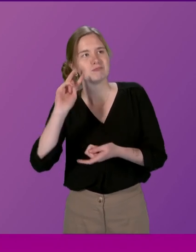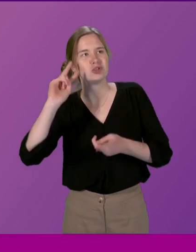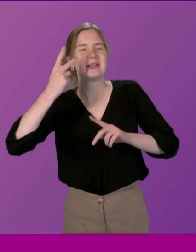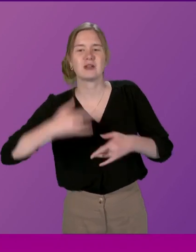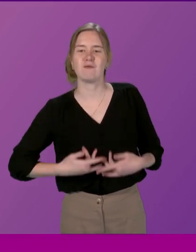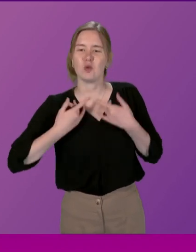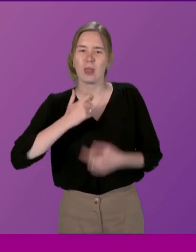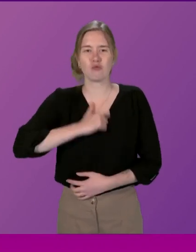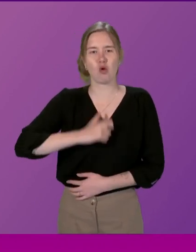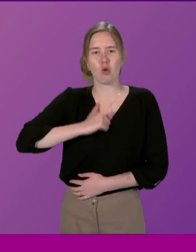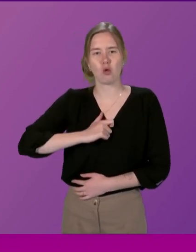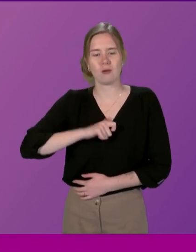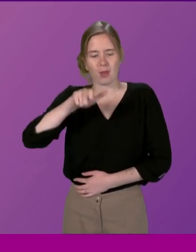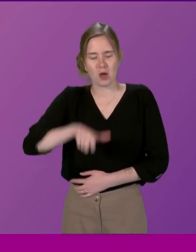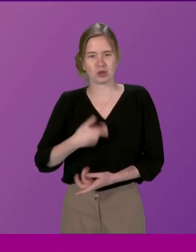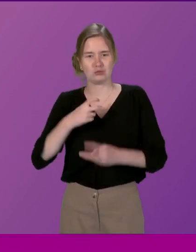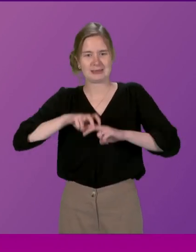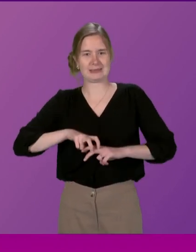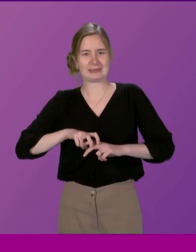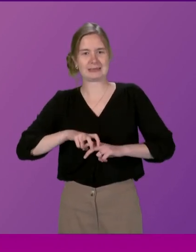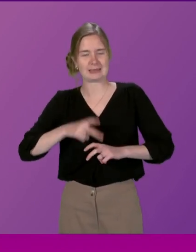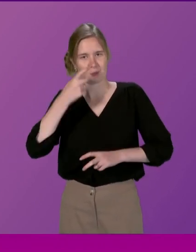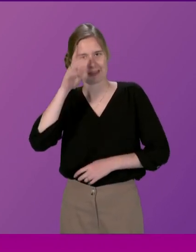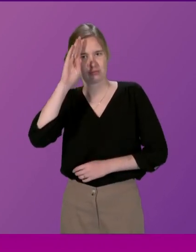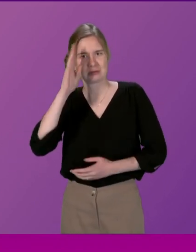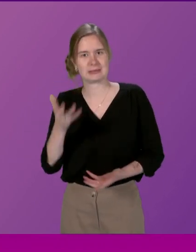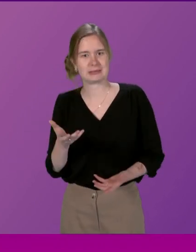and the role of the person who sits in that chair is dangerous.